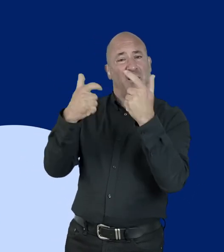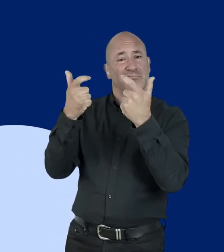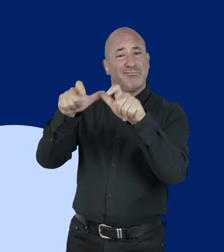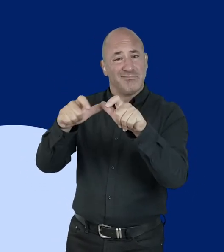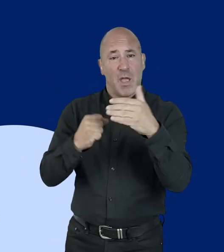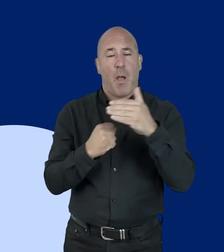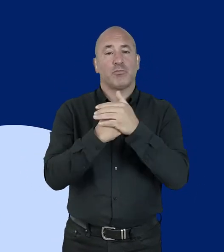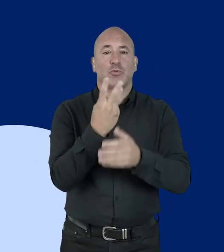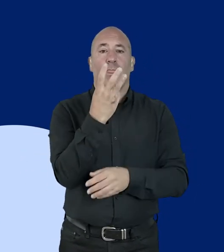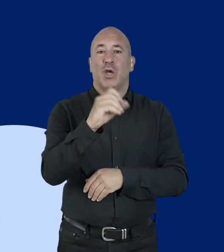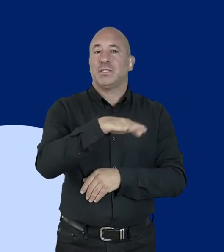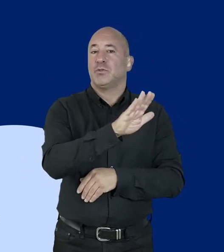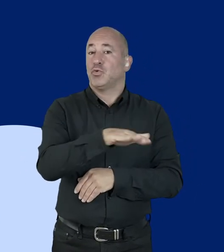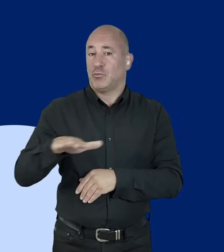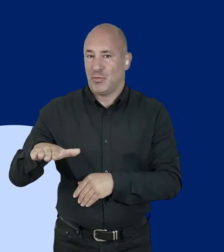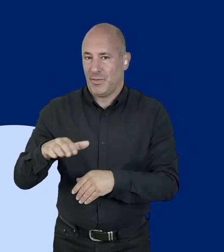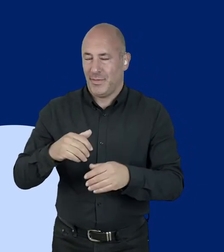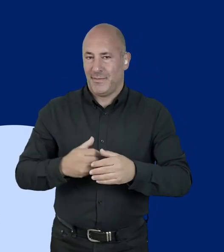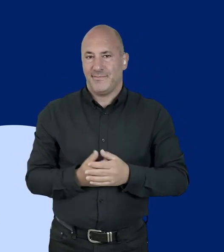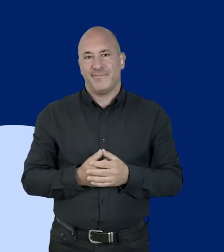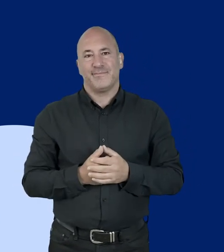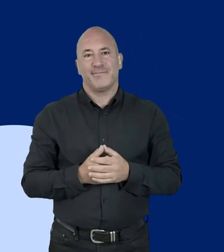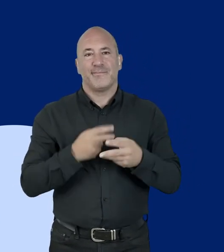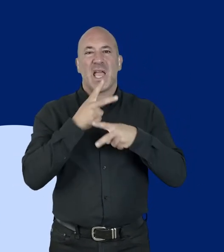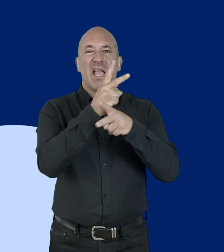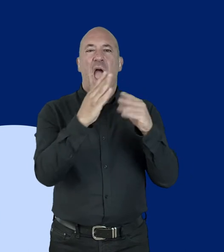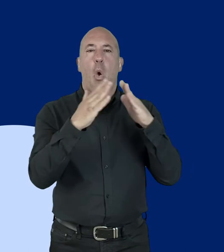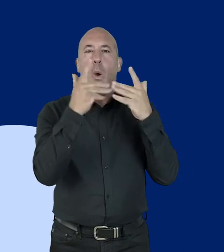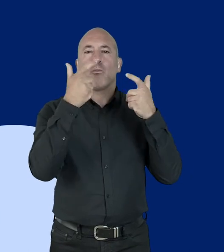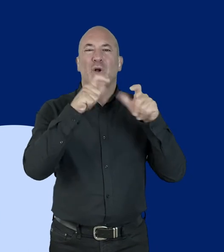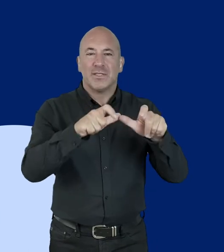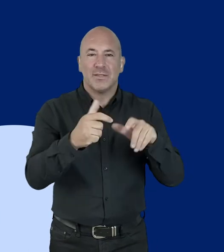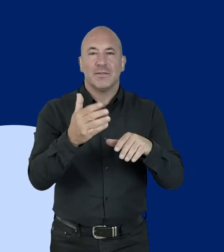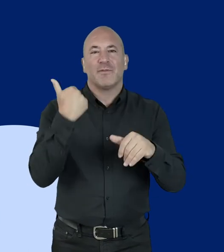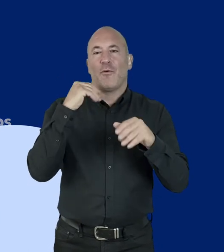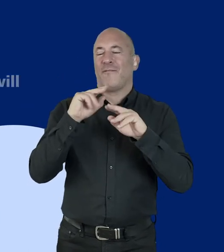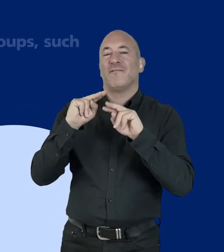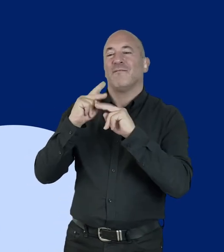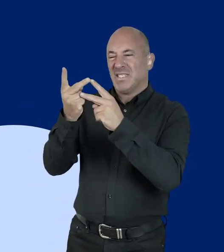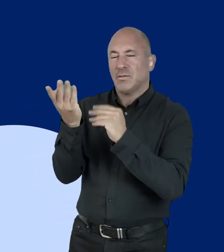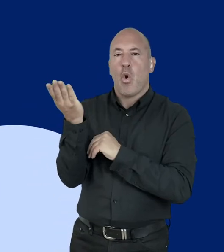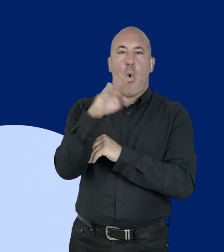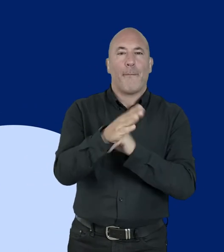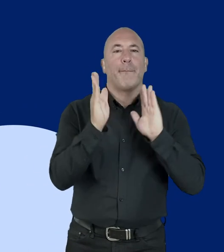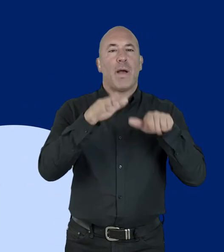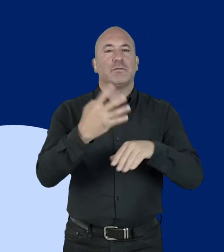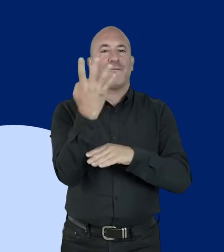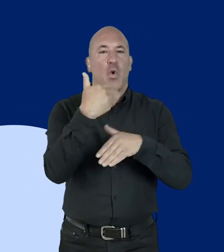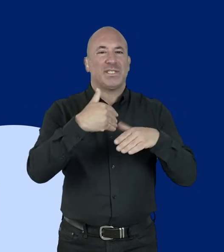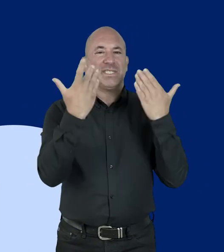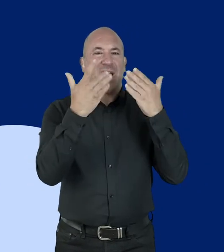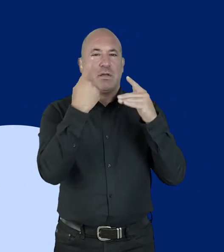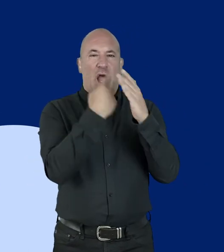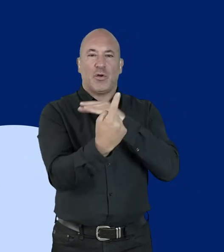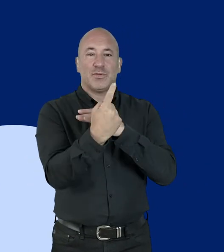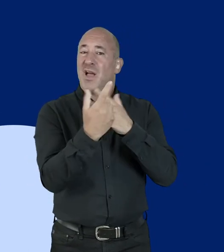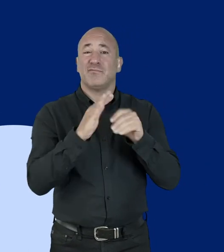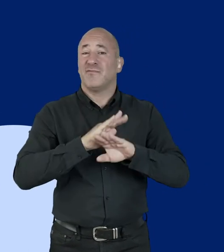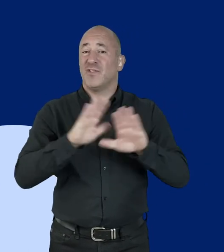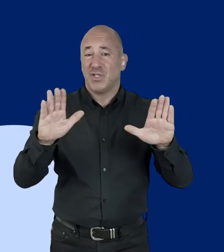will now be able to have overnight trips in groups of up to 30 children. Care home residents will no longer need to isolate for